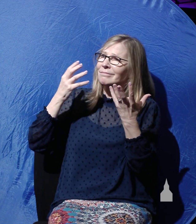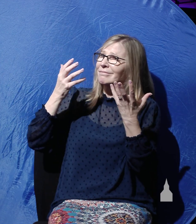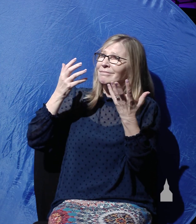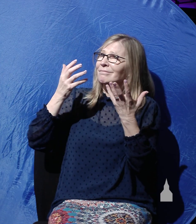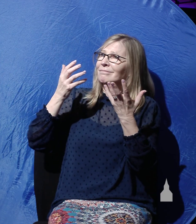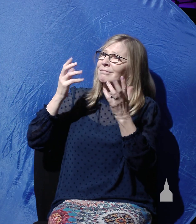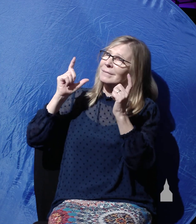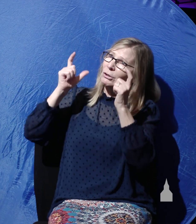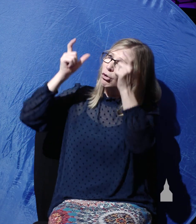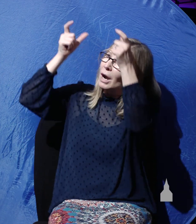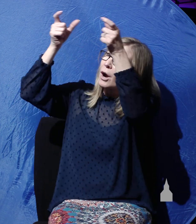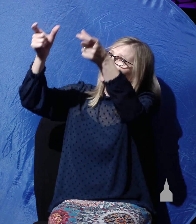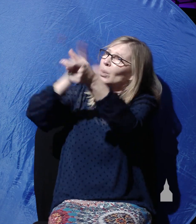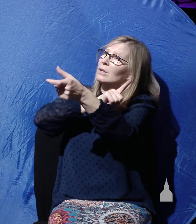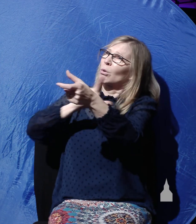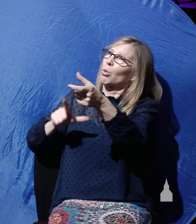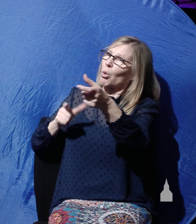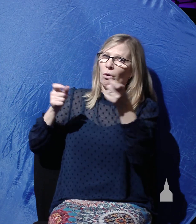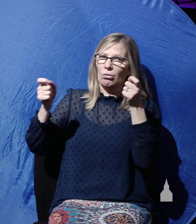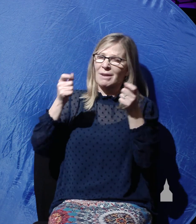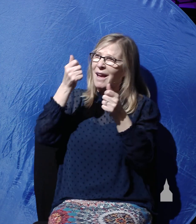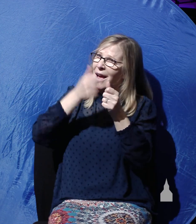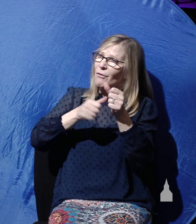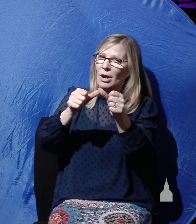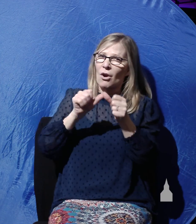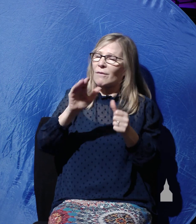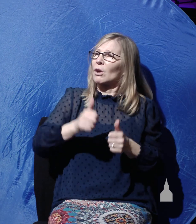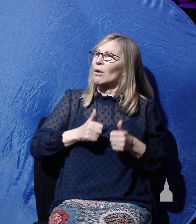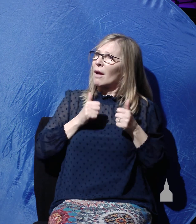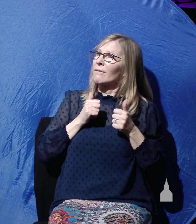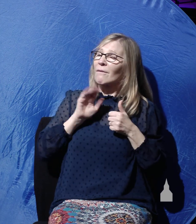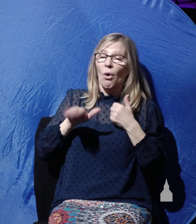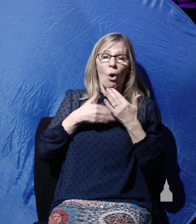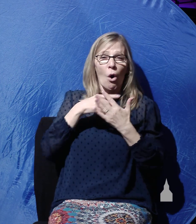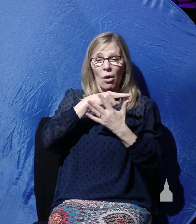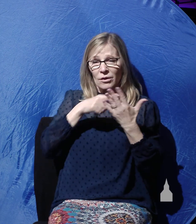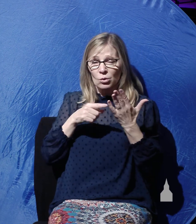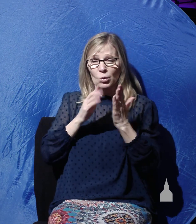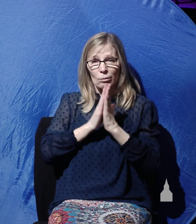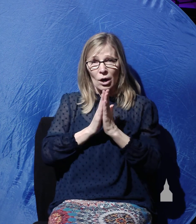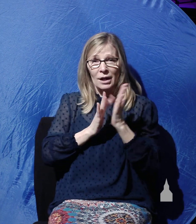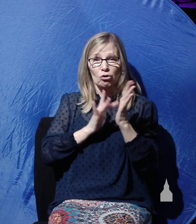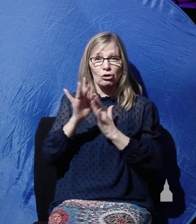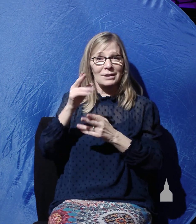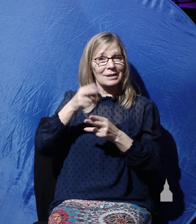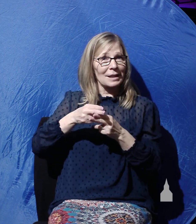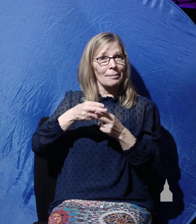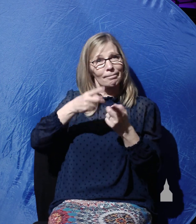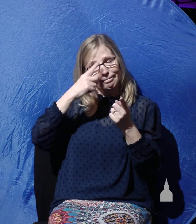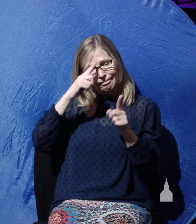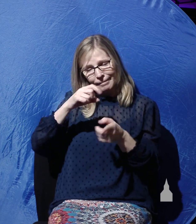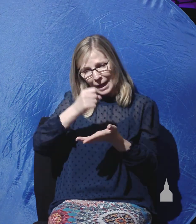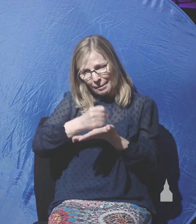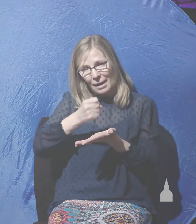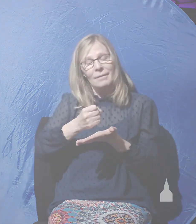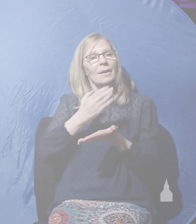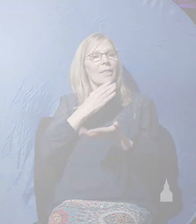area of their life. All of this we pray in Jesus' name. Amen. We thank you for coming. You are dismissed.